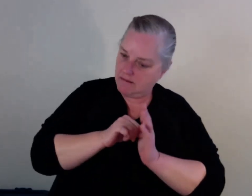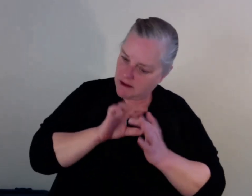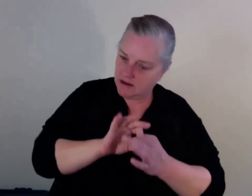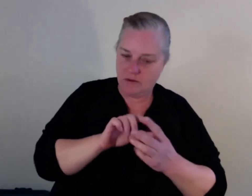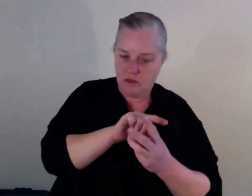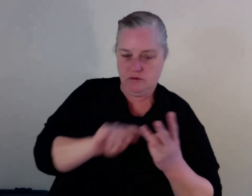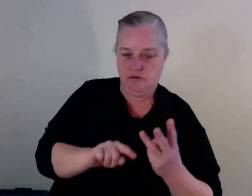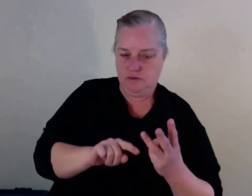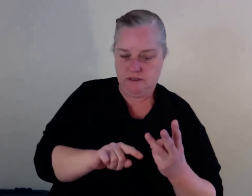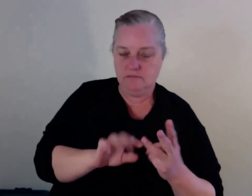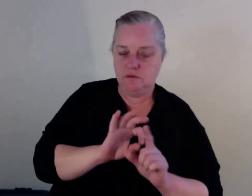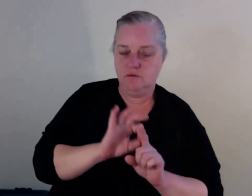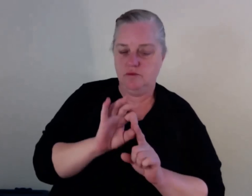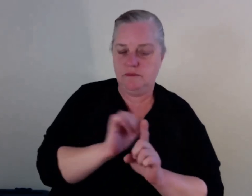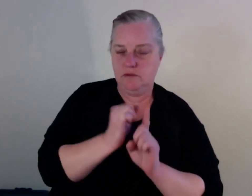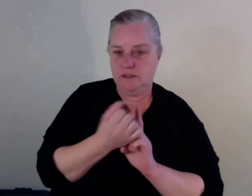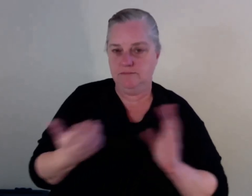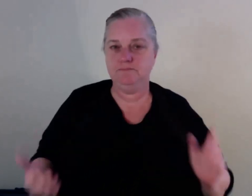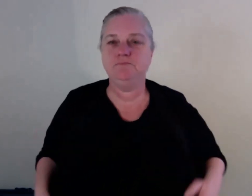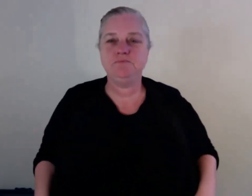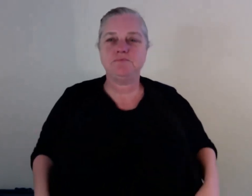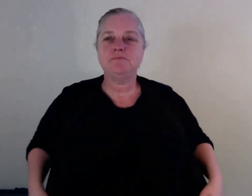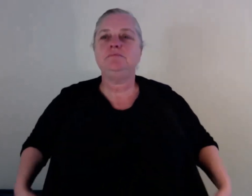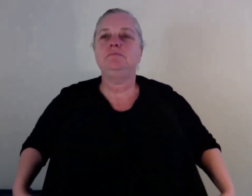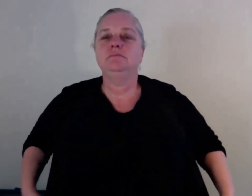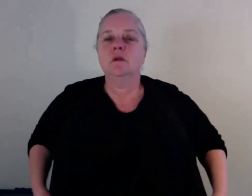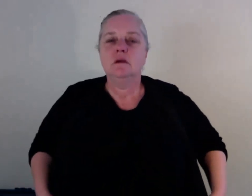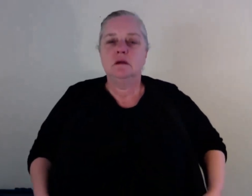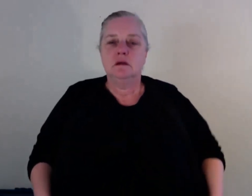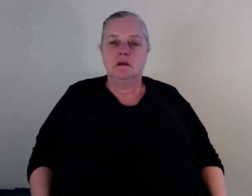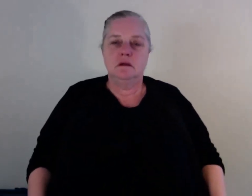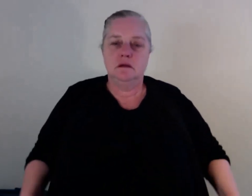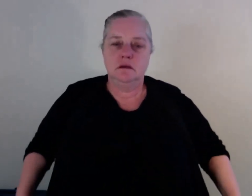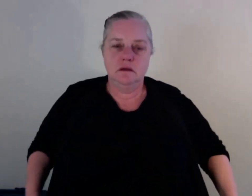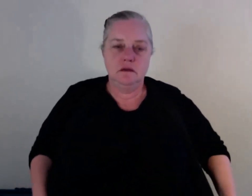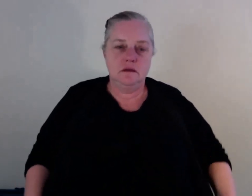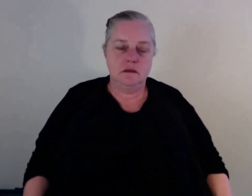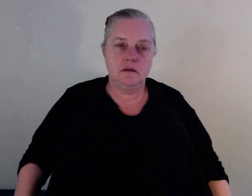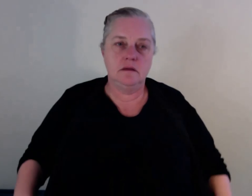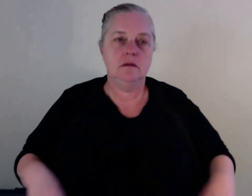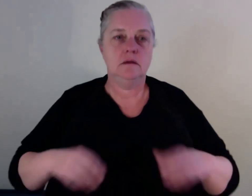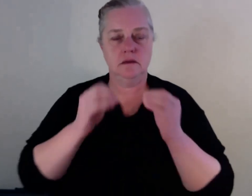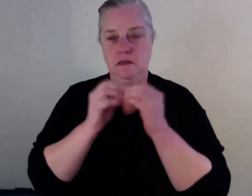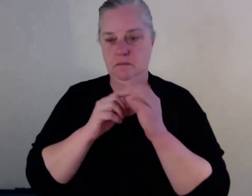Thank you. Thanks so much, Kevin. And we'll go to you lastly, Bass. And the question was, what